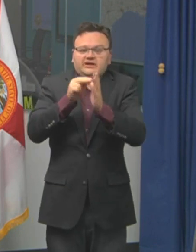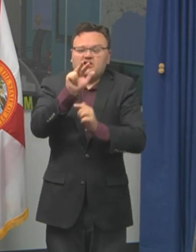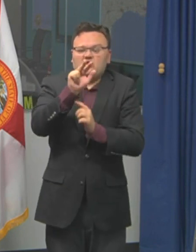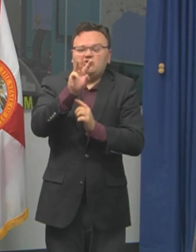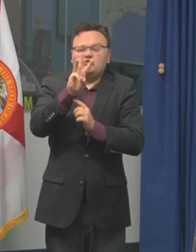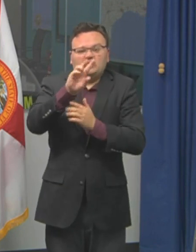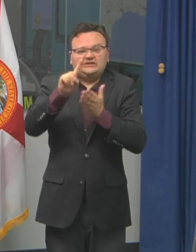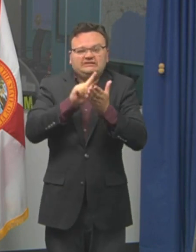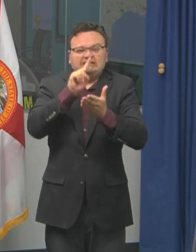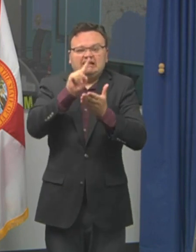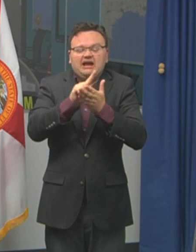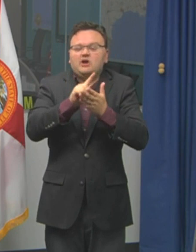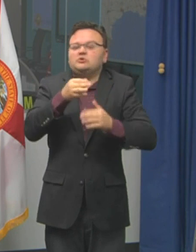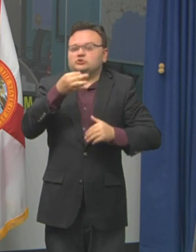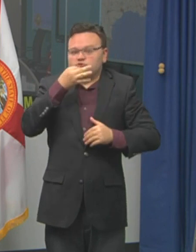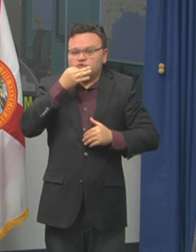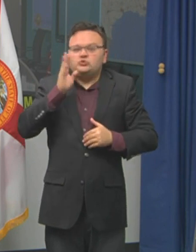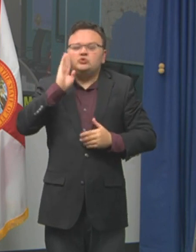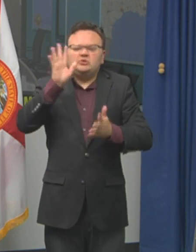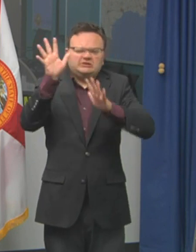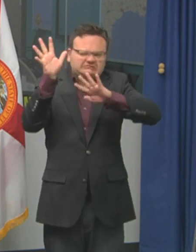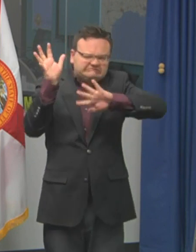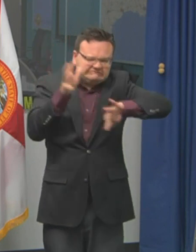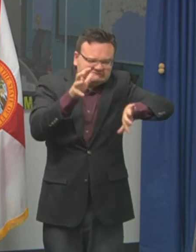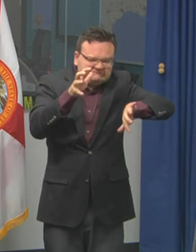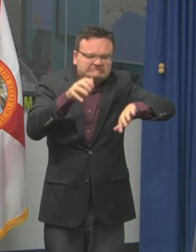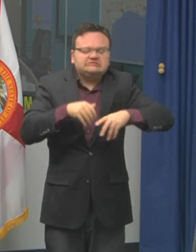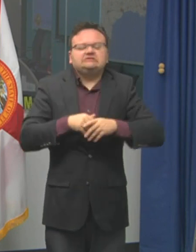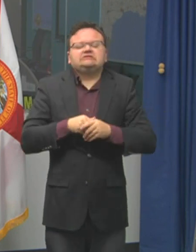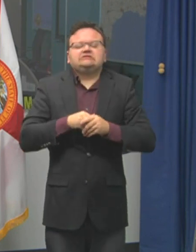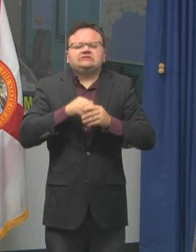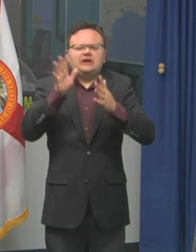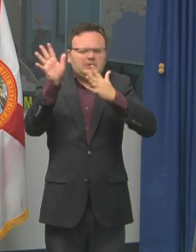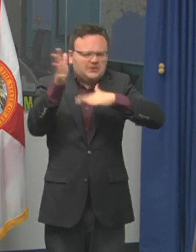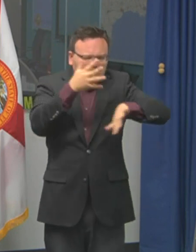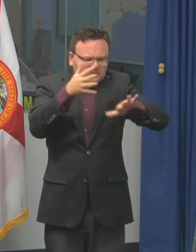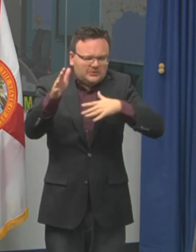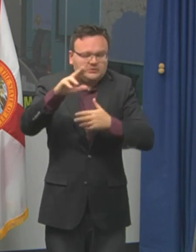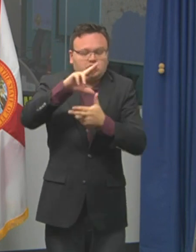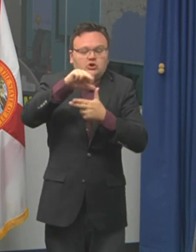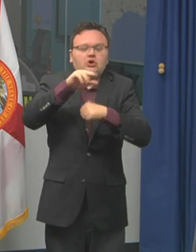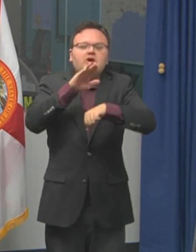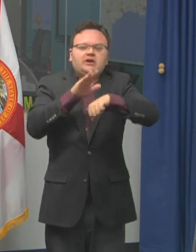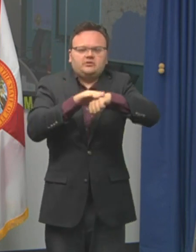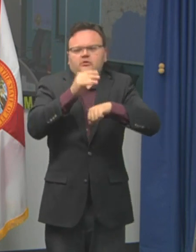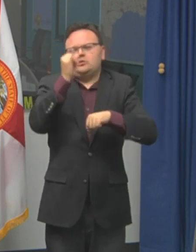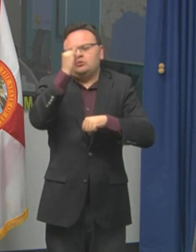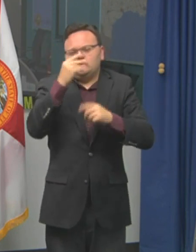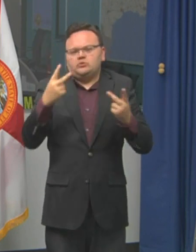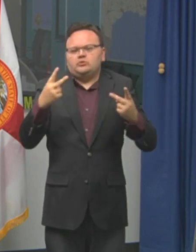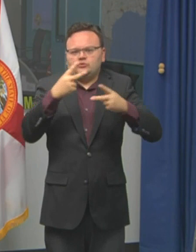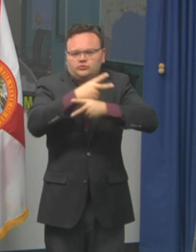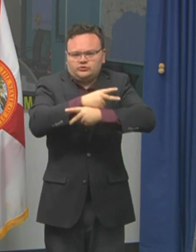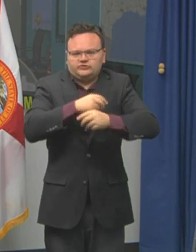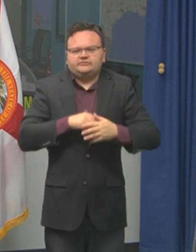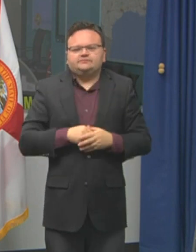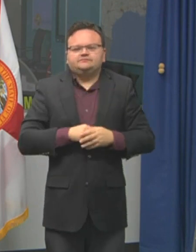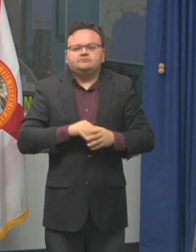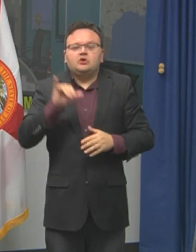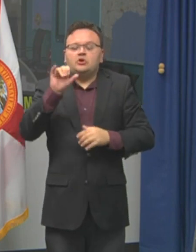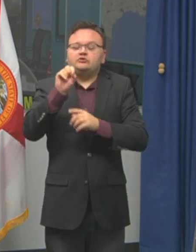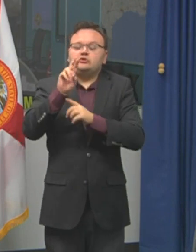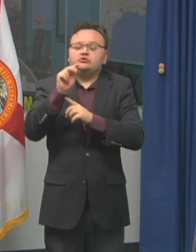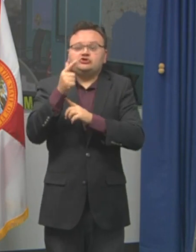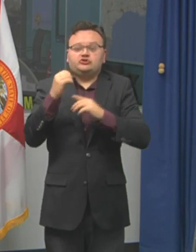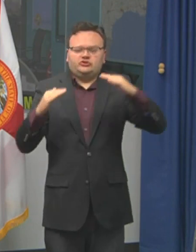possible. Now storm surge will be a concern. There is a storm surge warning in effect for 12 counties between Taylor